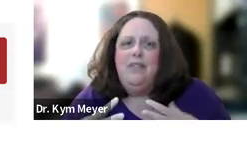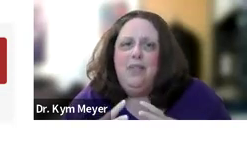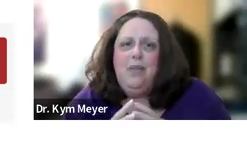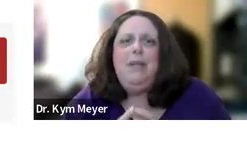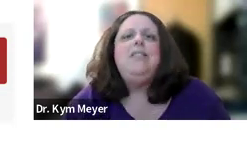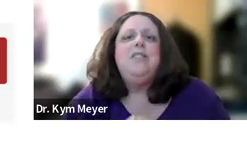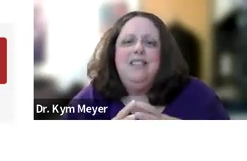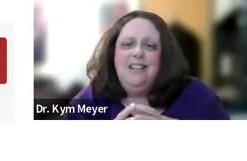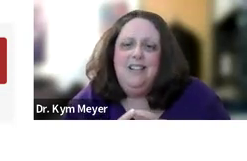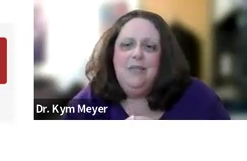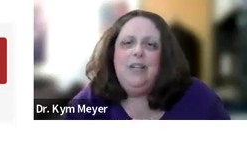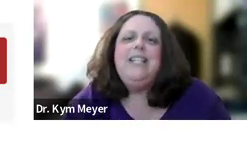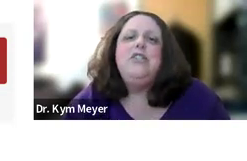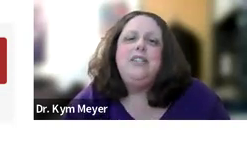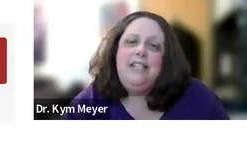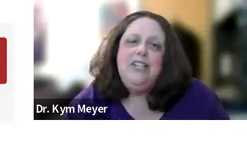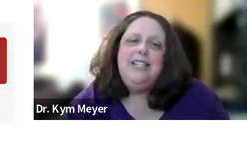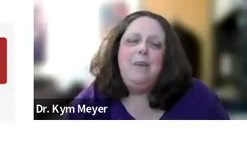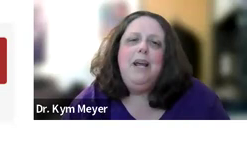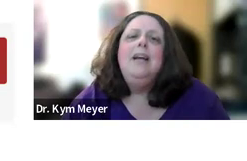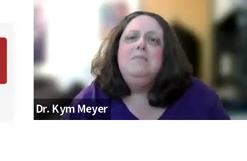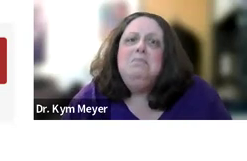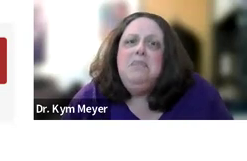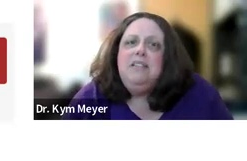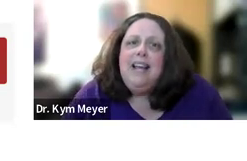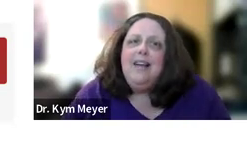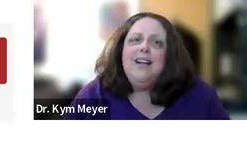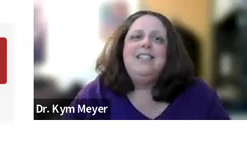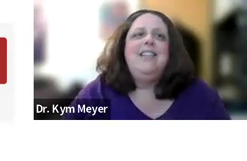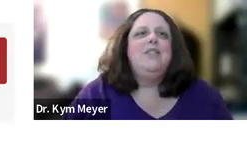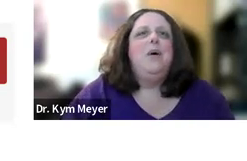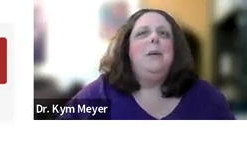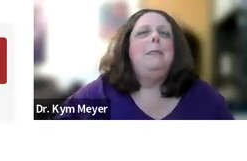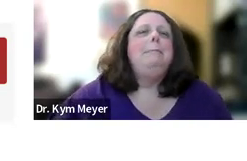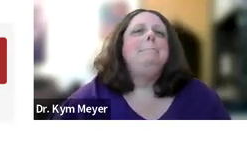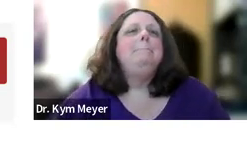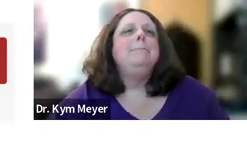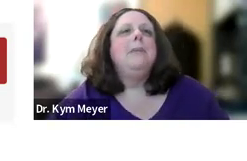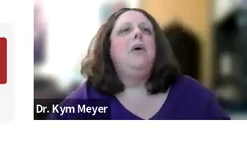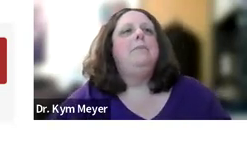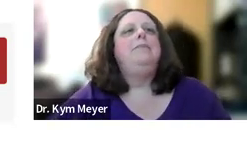all of the, the pieces, the, the, the, intentional teaching is happening, they can have access to that as well.